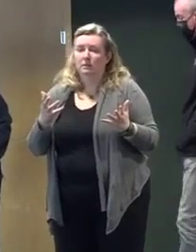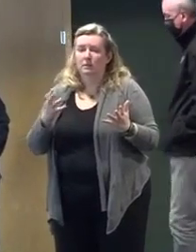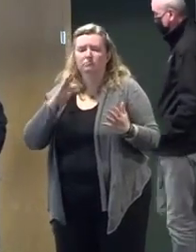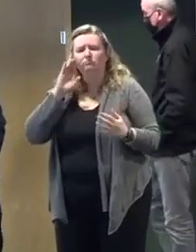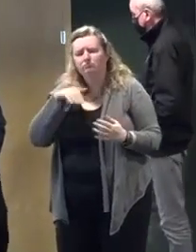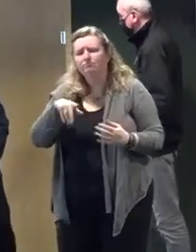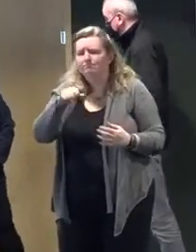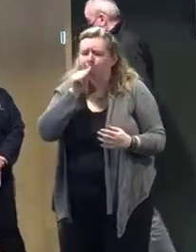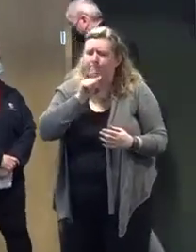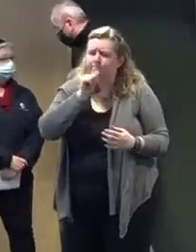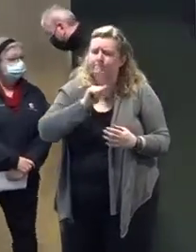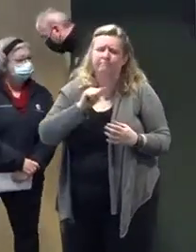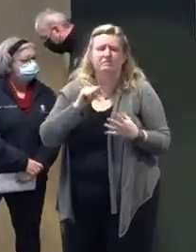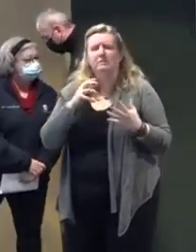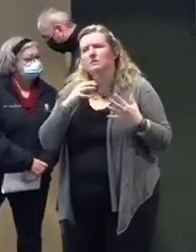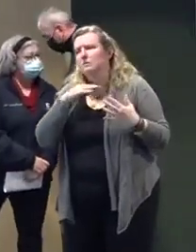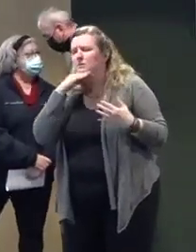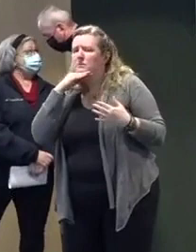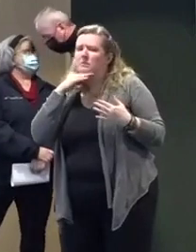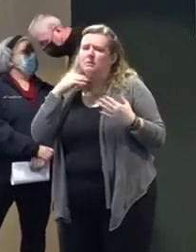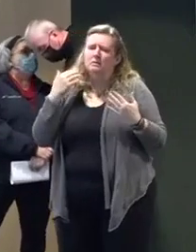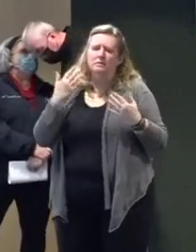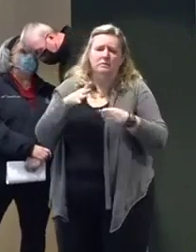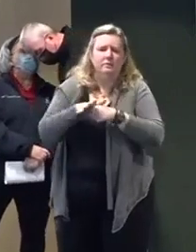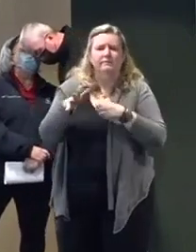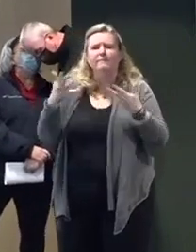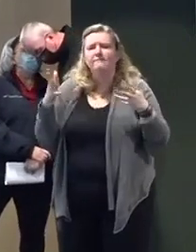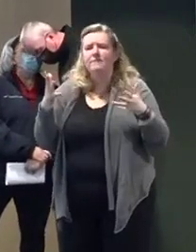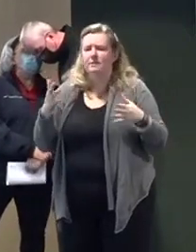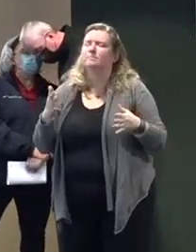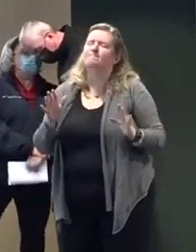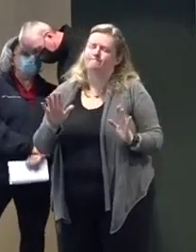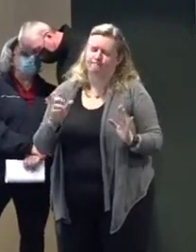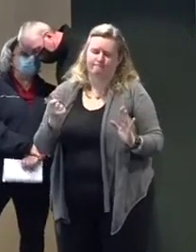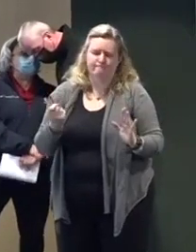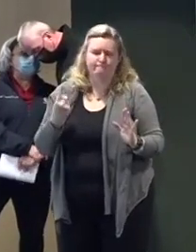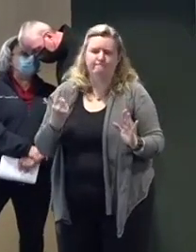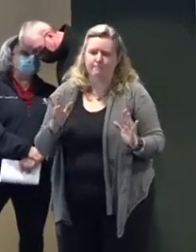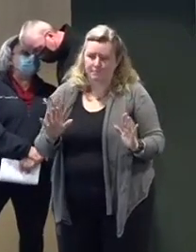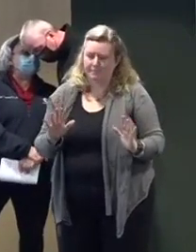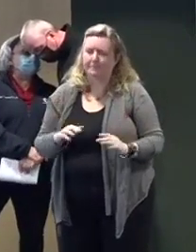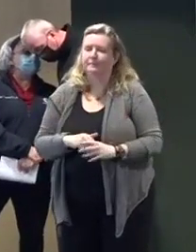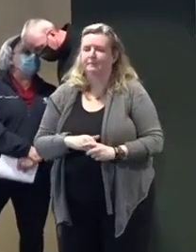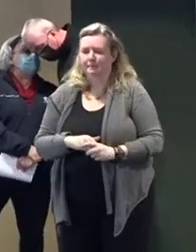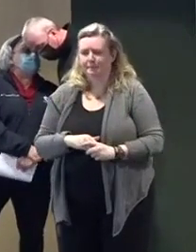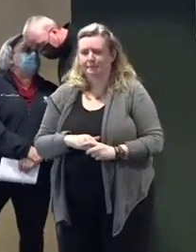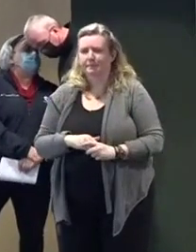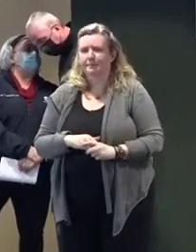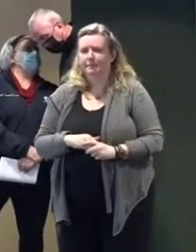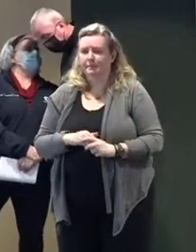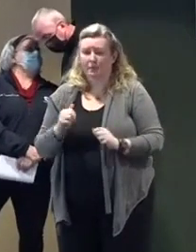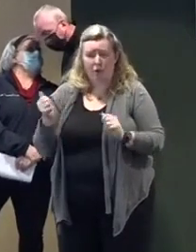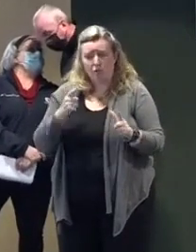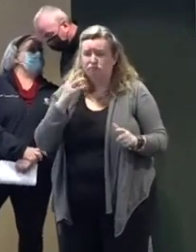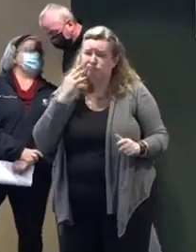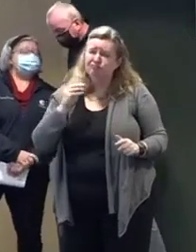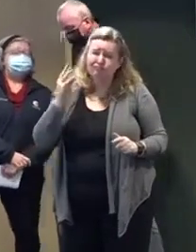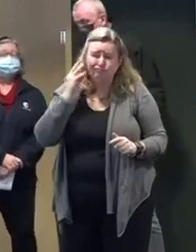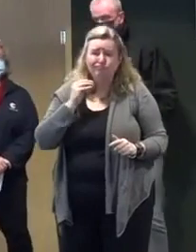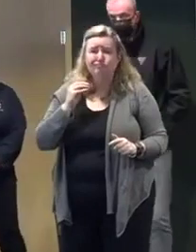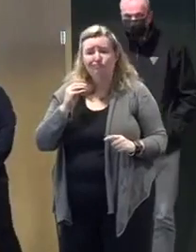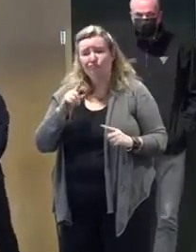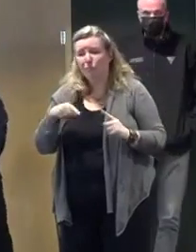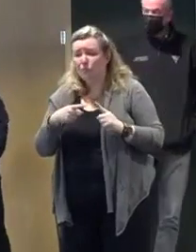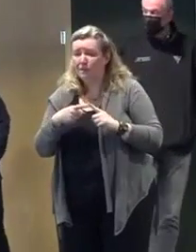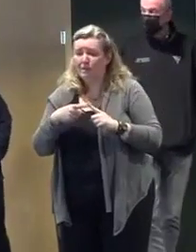I get that, obviously, because we've all been in situations where our power has gone out and we've